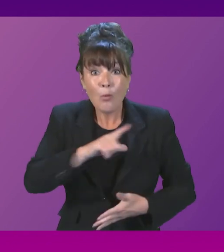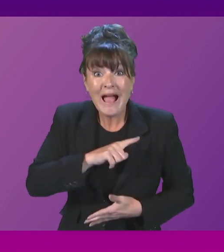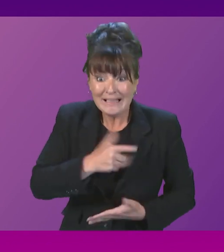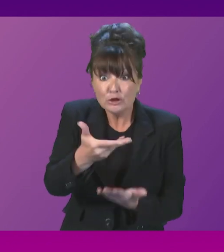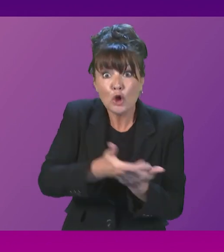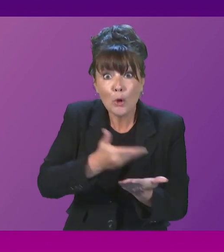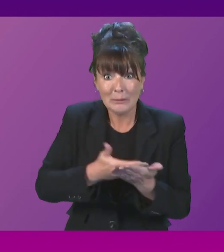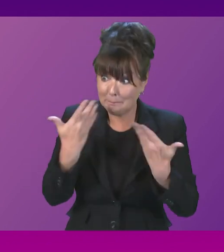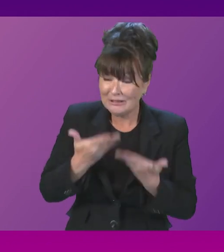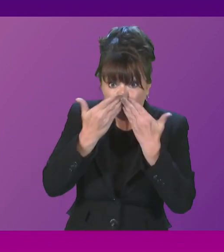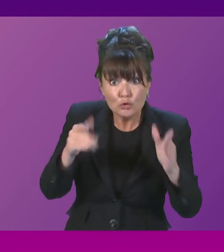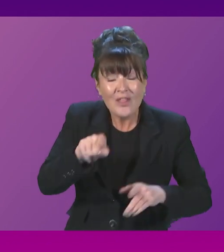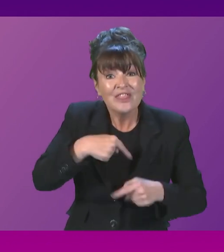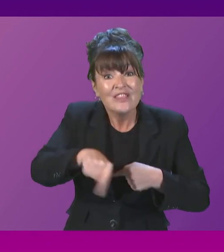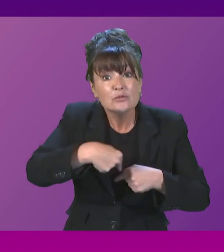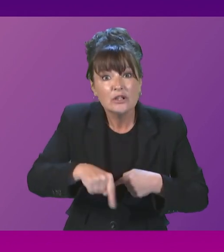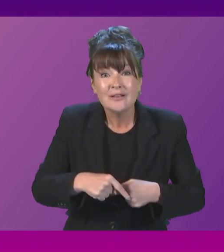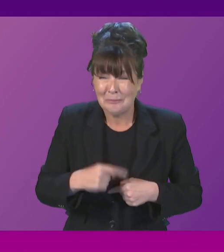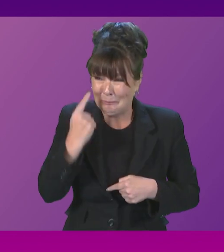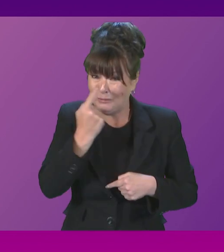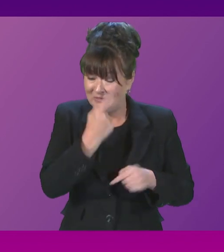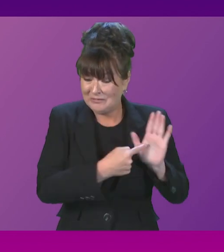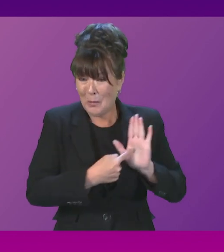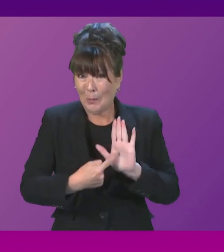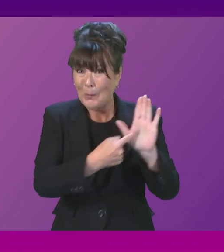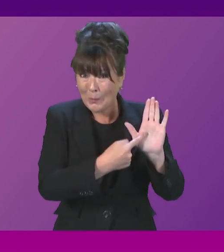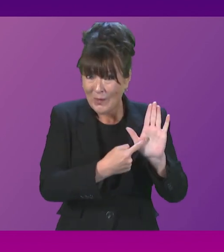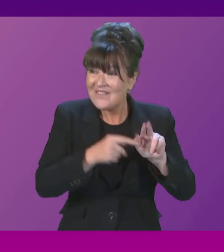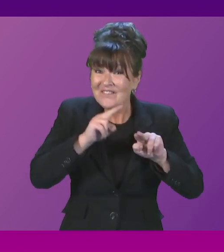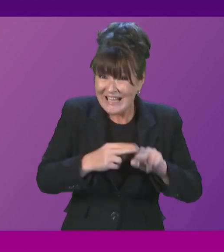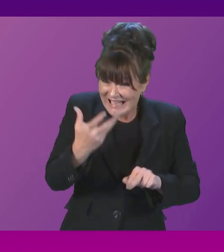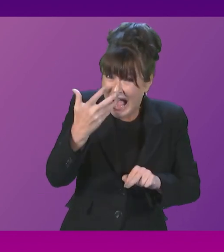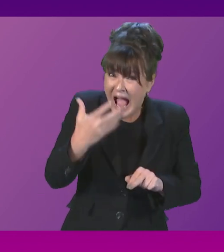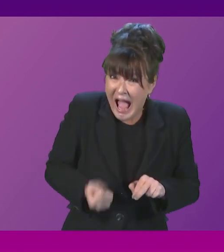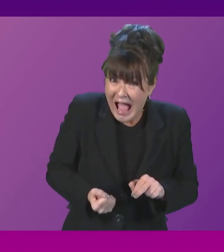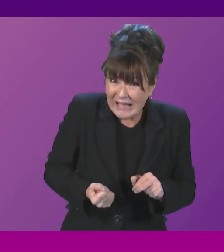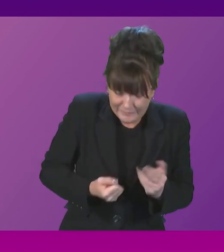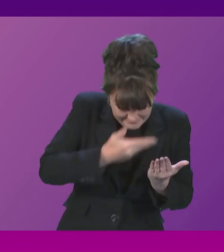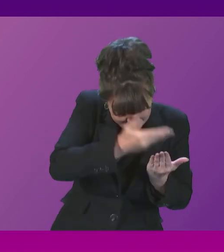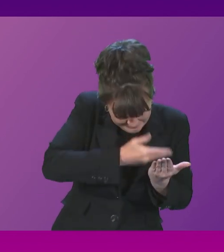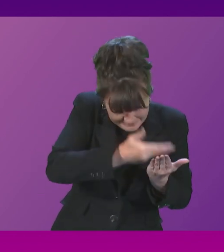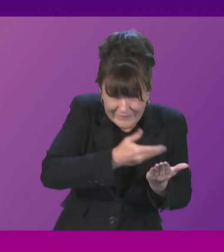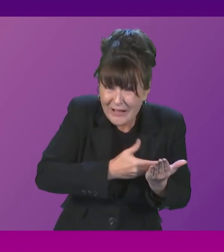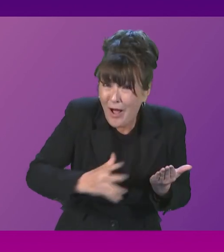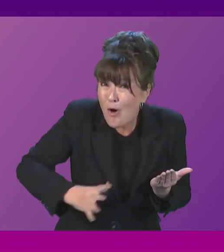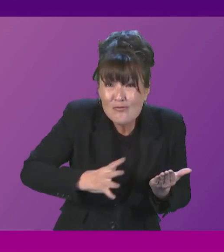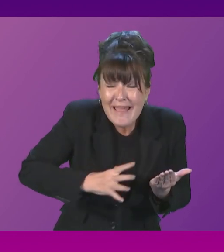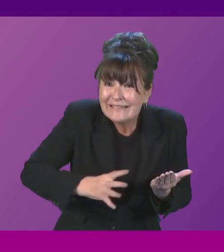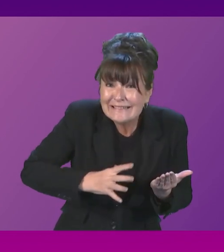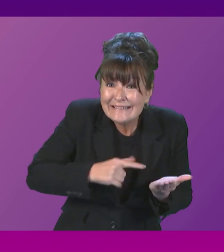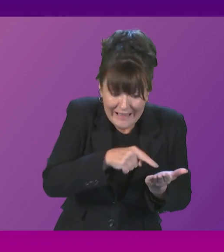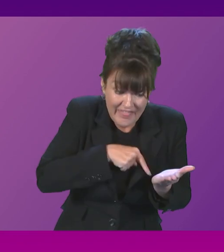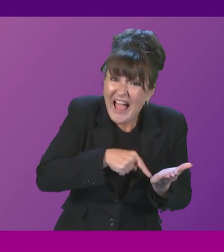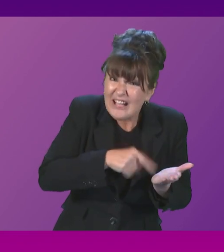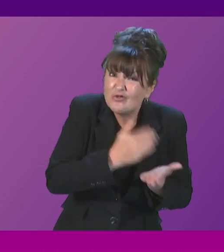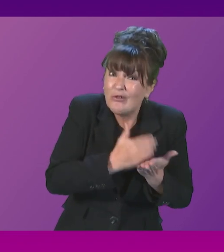finally revealed this week show that Ferguson had that cheat sheet. They got their answers whispered in advance and then they got to change the